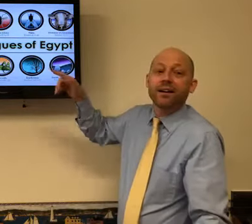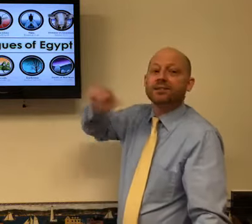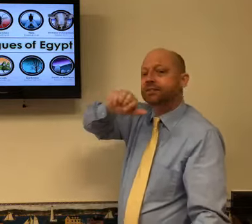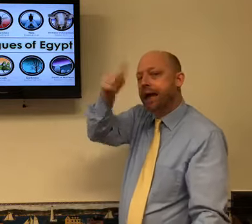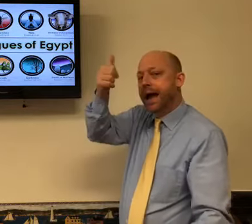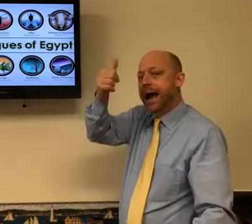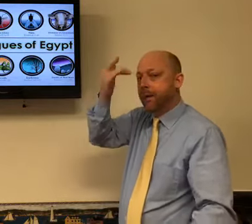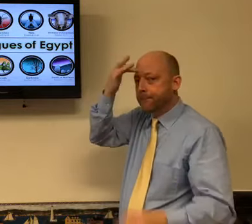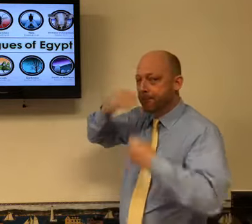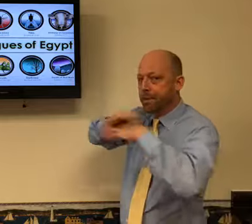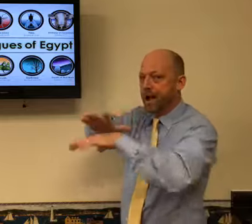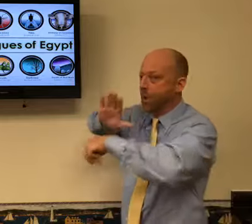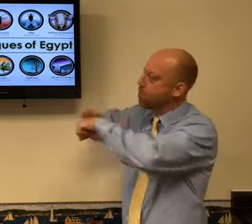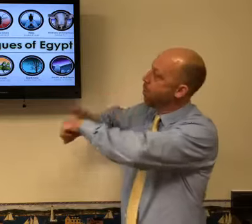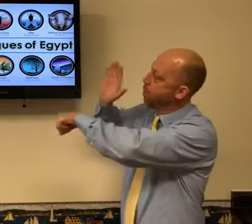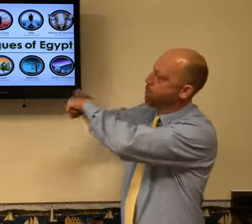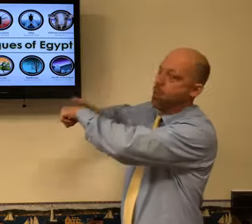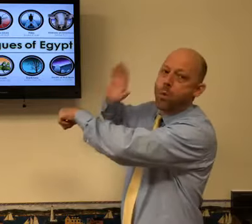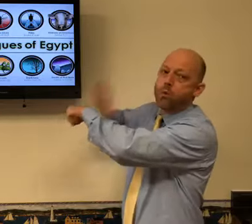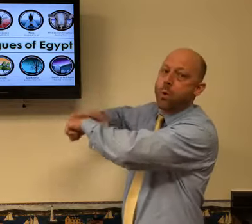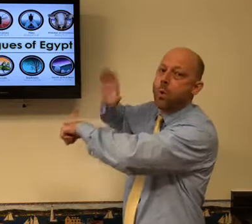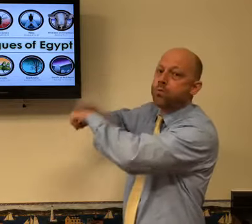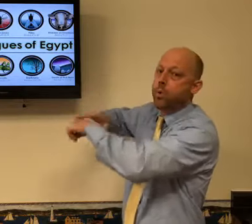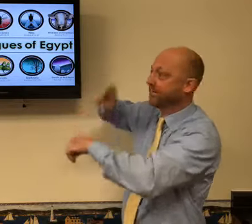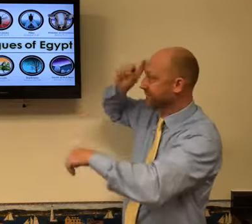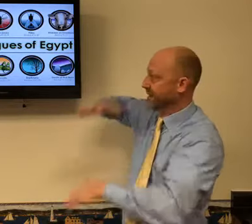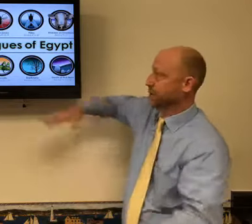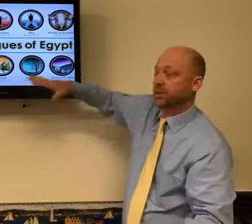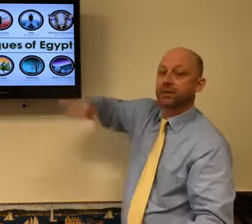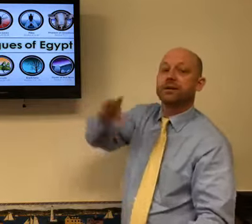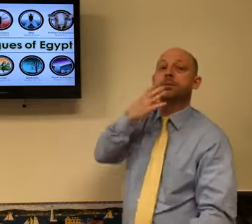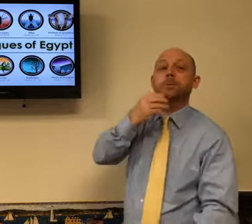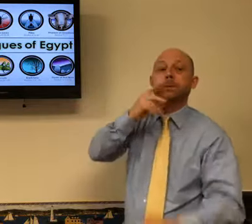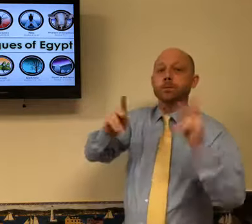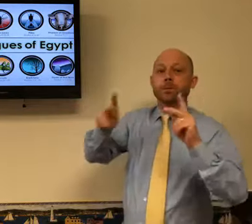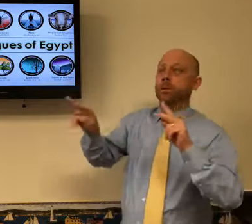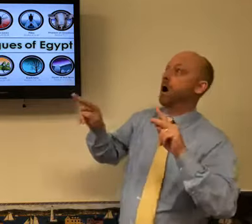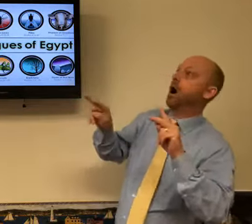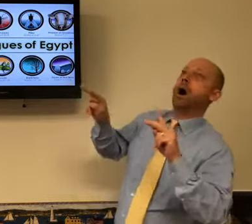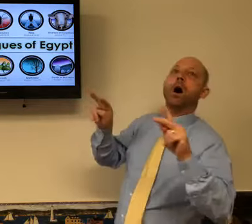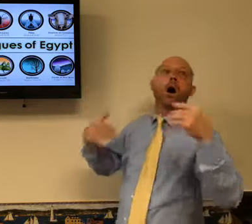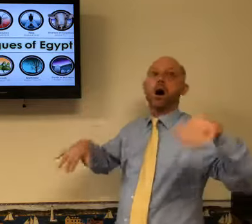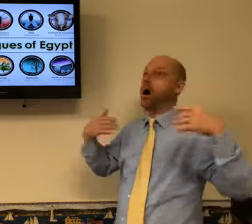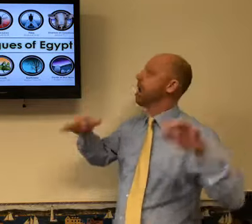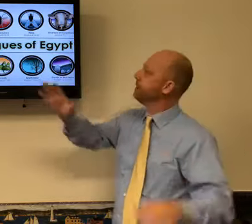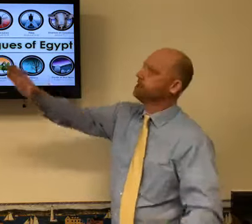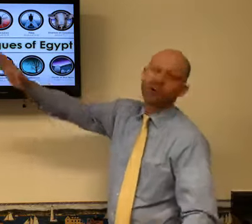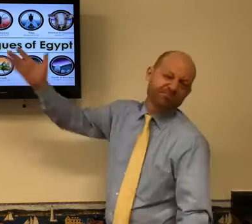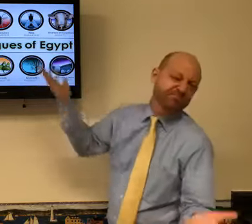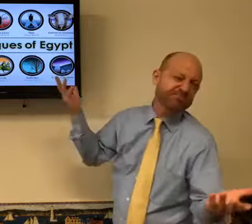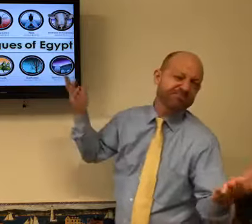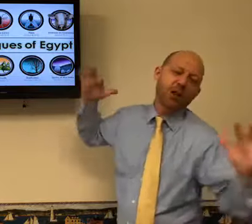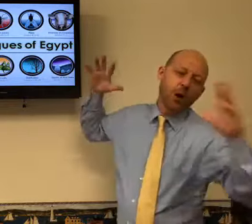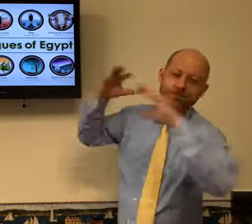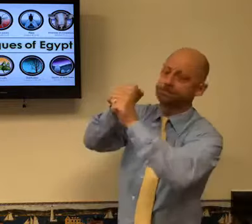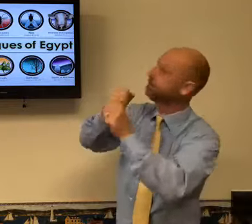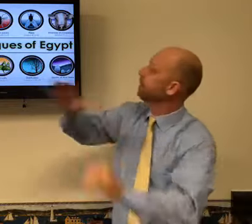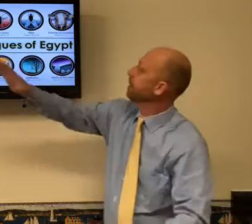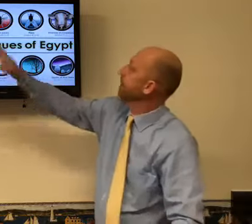10 plagues, that number 10, these are warnings, warning signs in the Jewish people. They were seeing this.